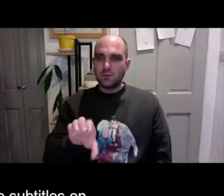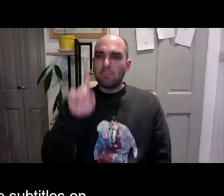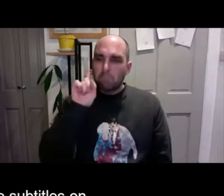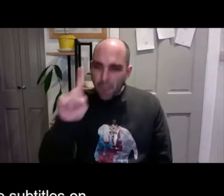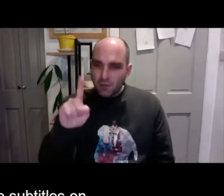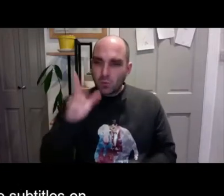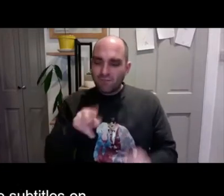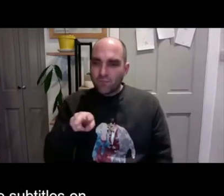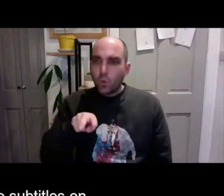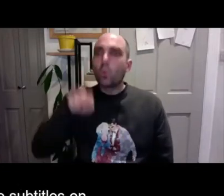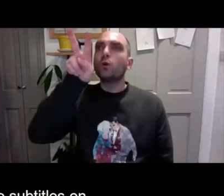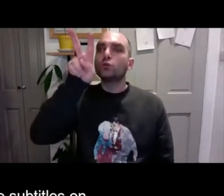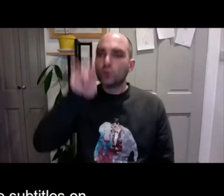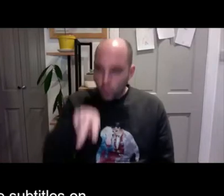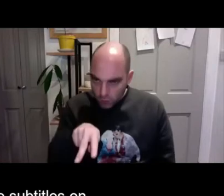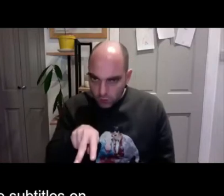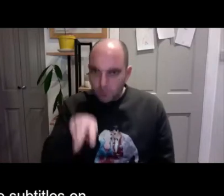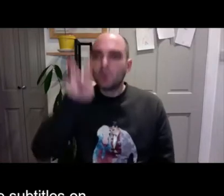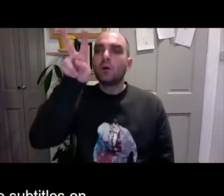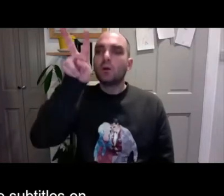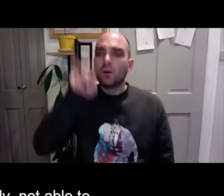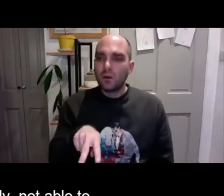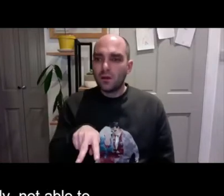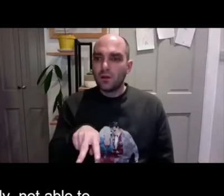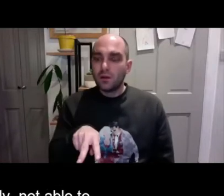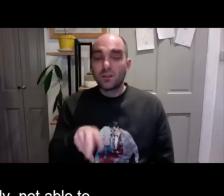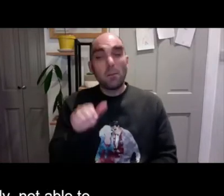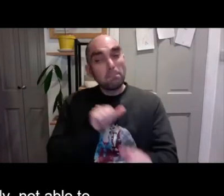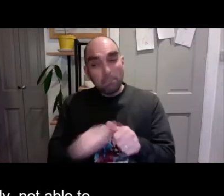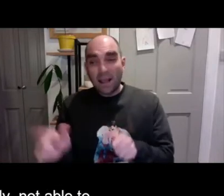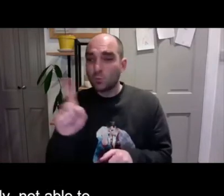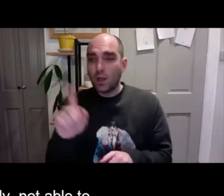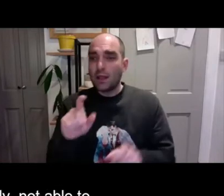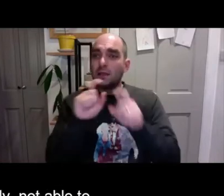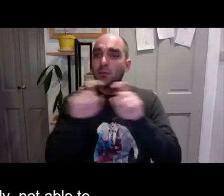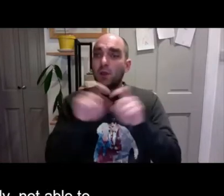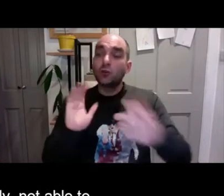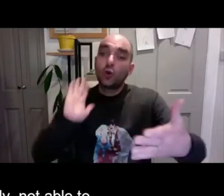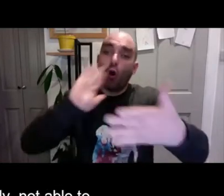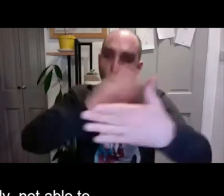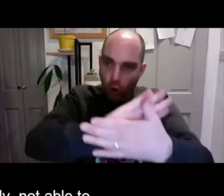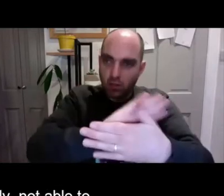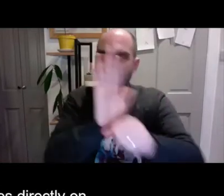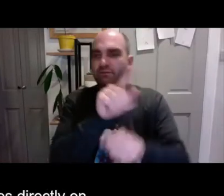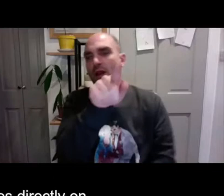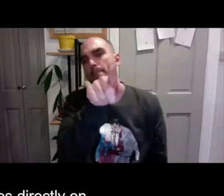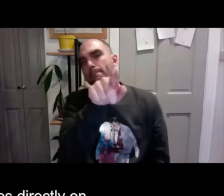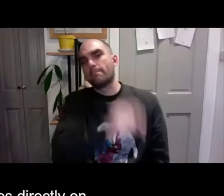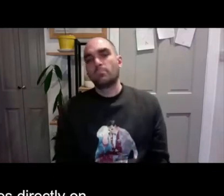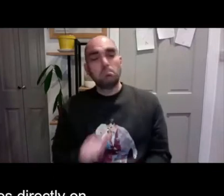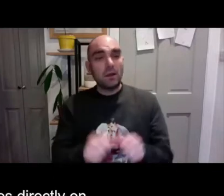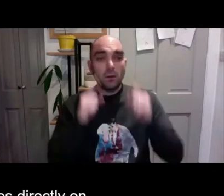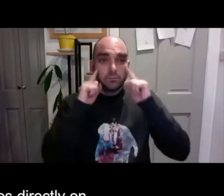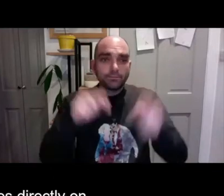and there'll be subtitles on there. But you do have to obviously look down and up constantly, you know, able to fully enjoy the film. So it's best to have the